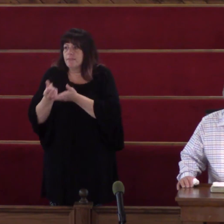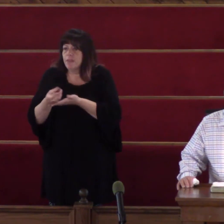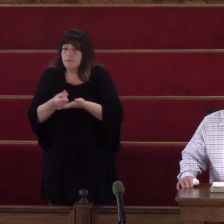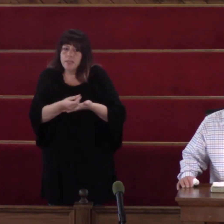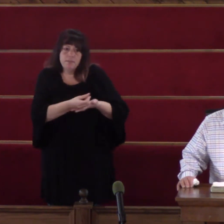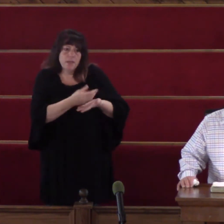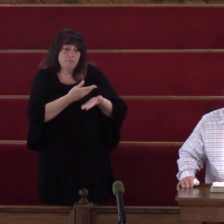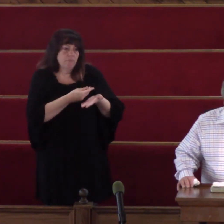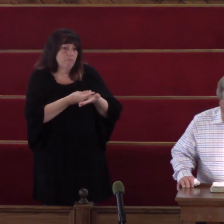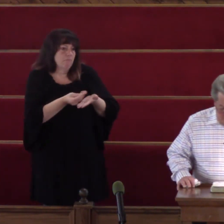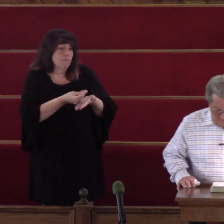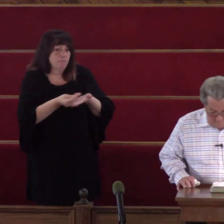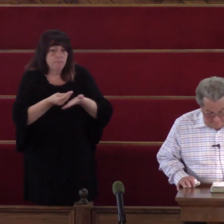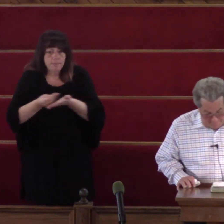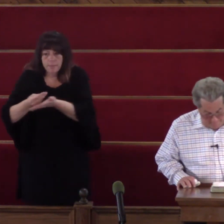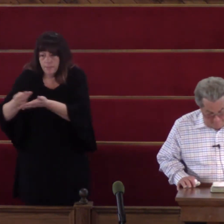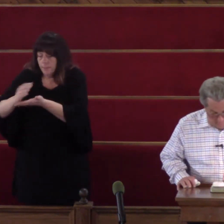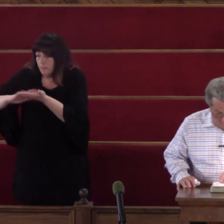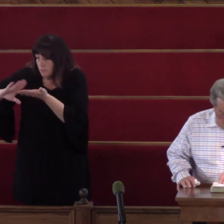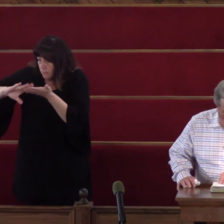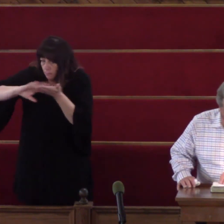And when All was Spent